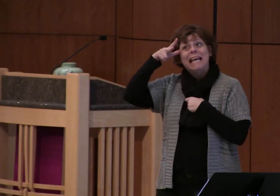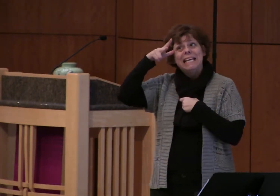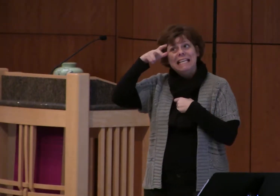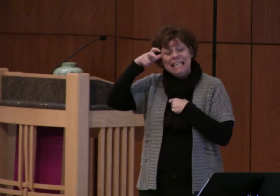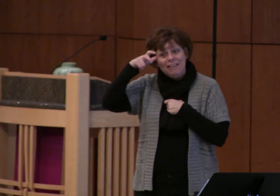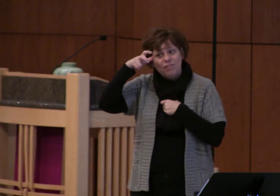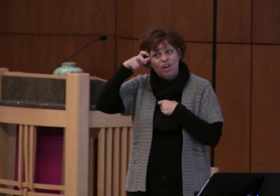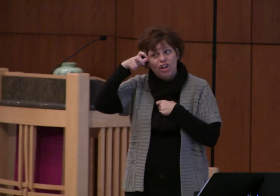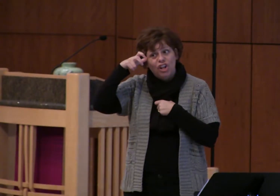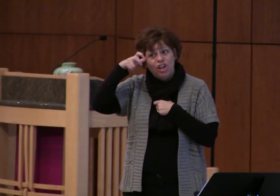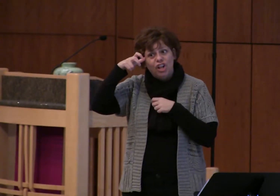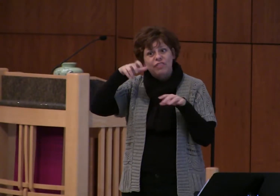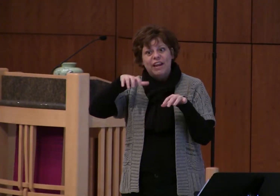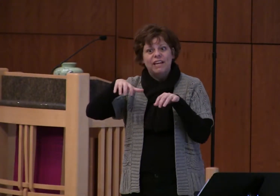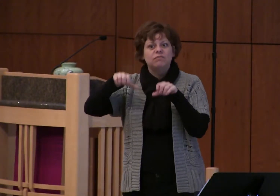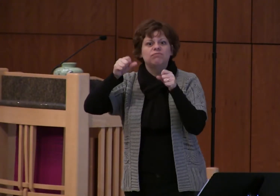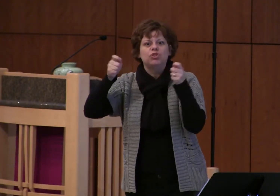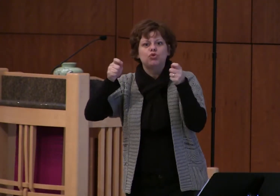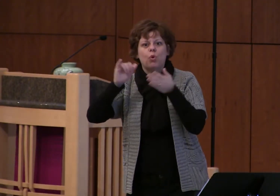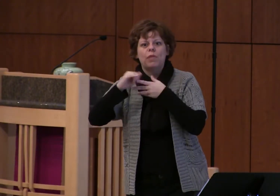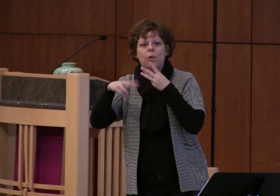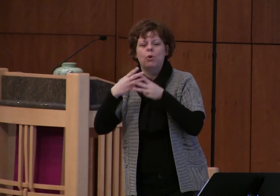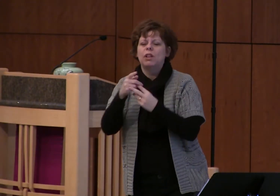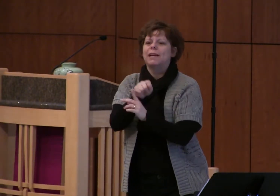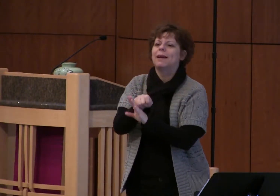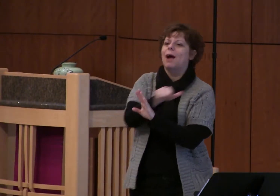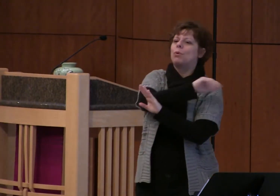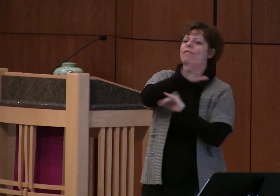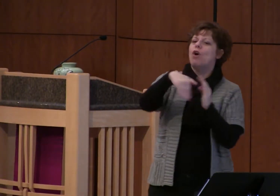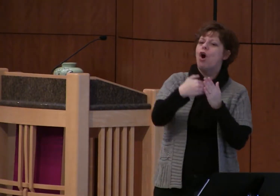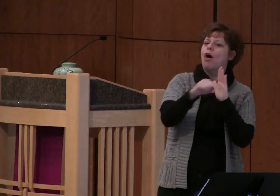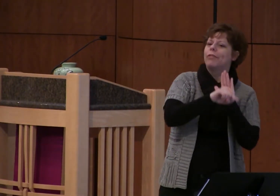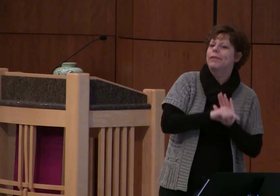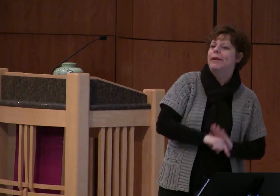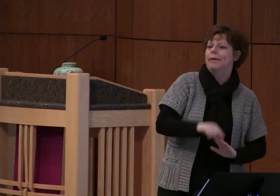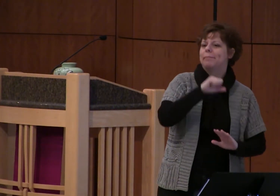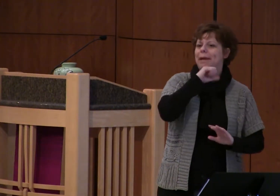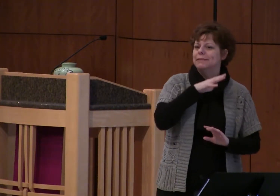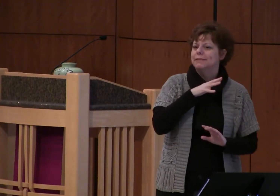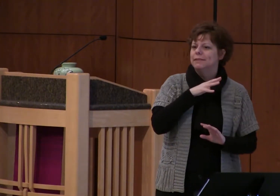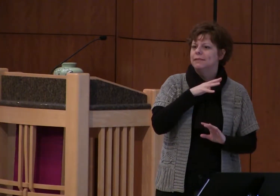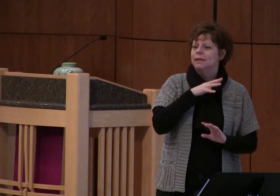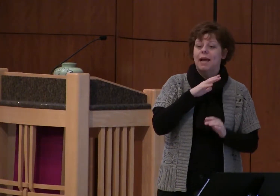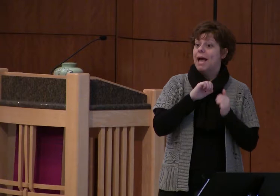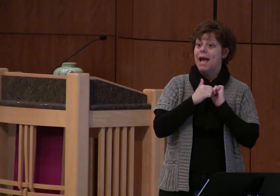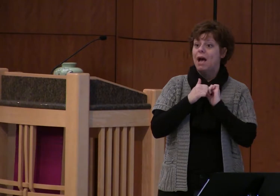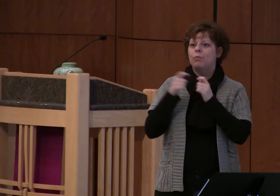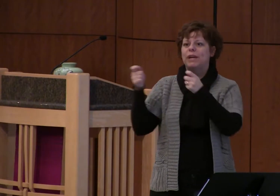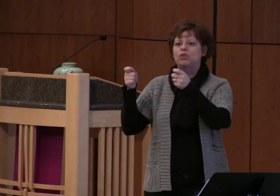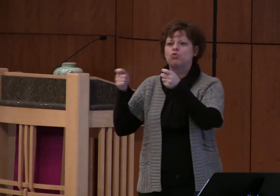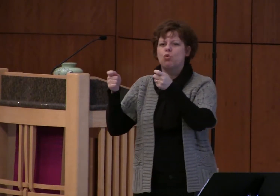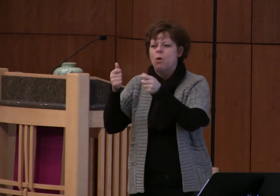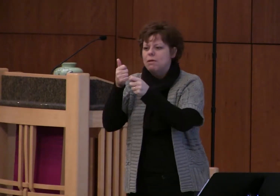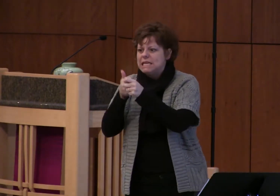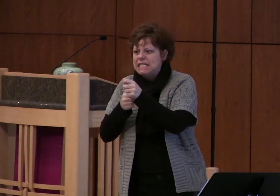all the messiness the messiness that comes from people by controlling what each person did